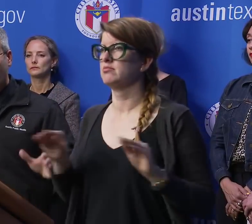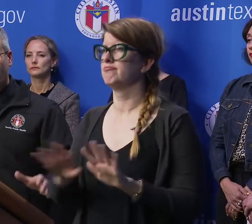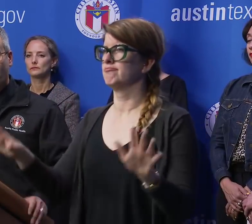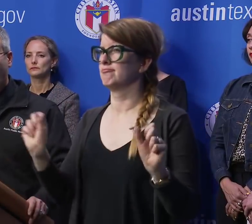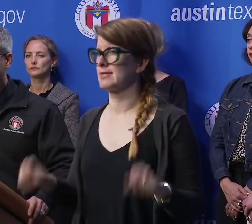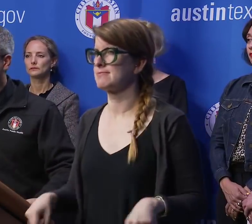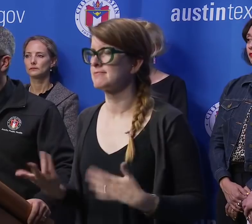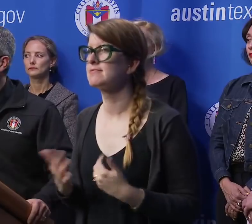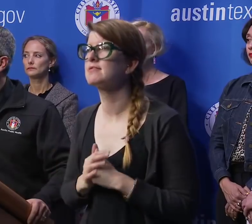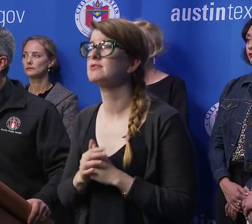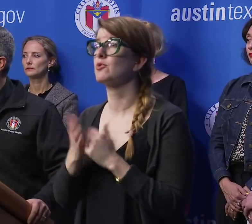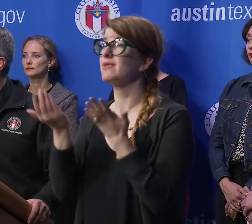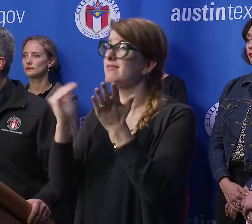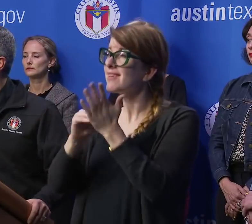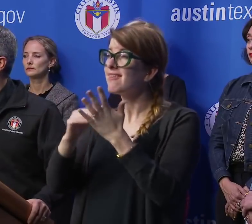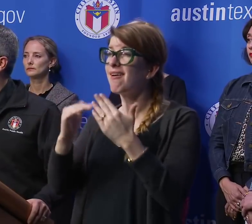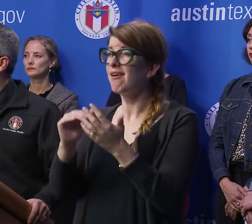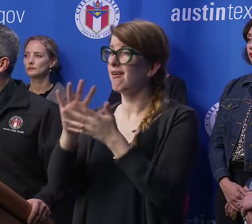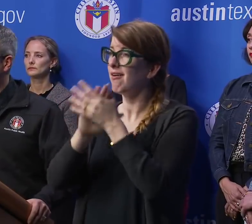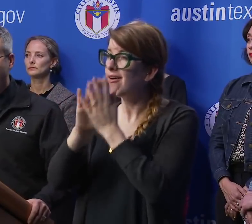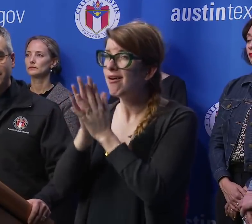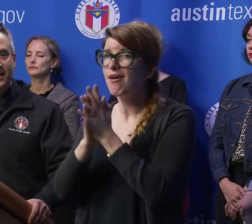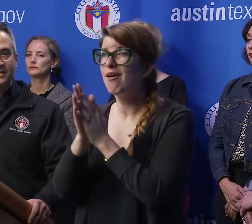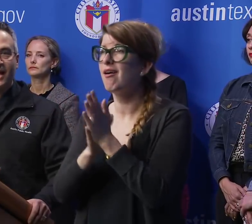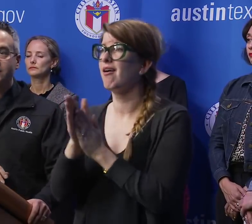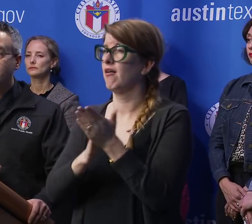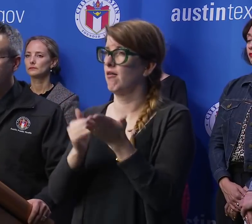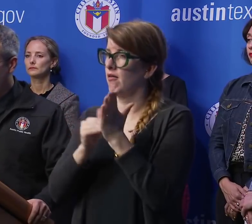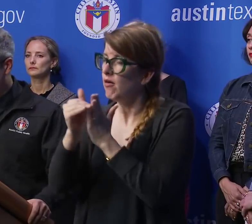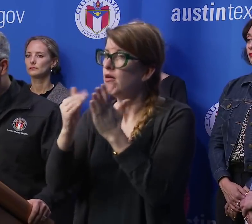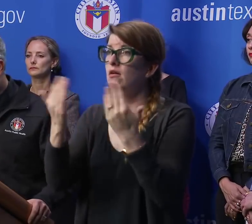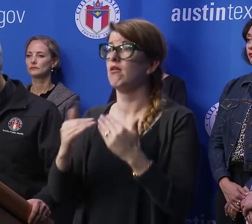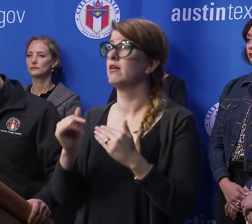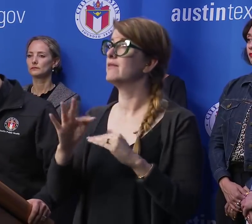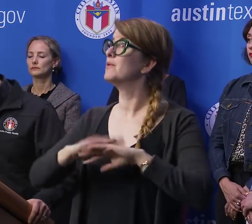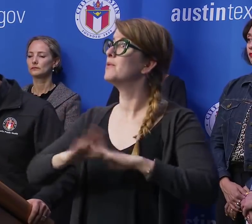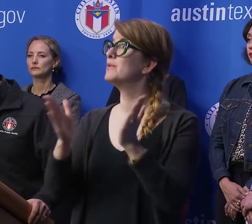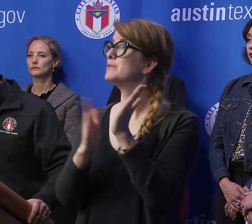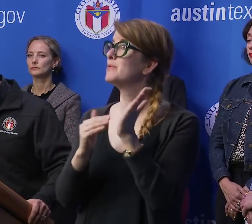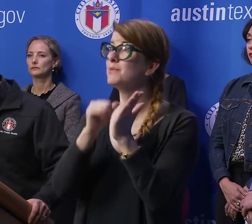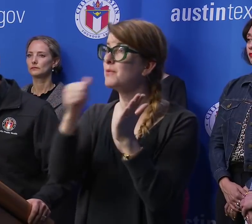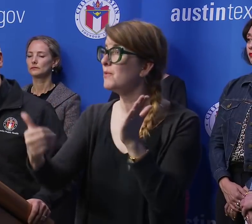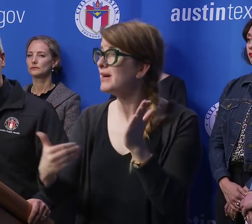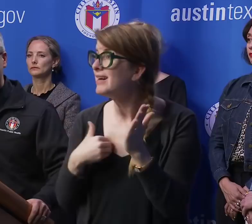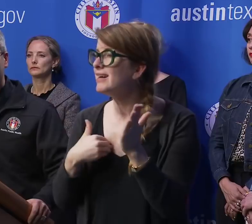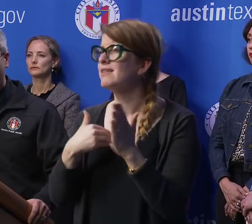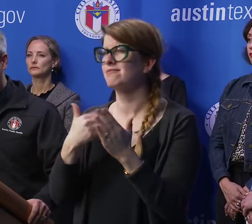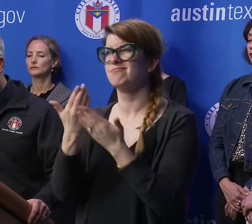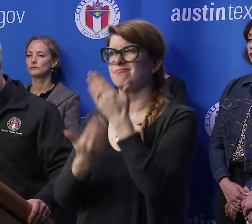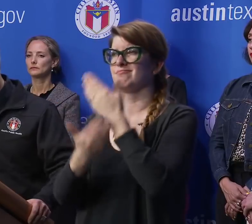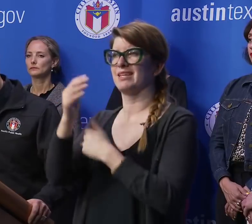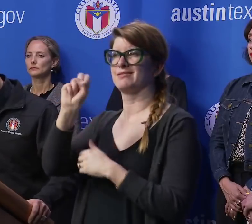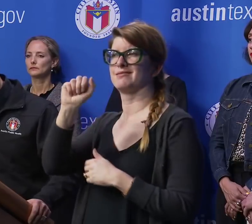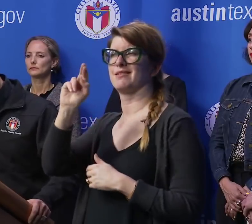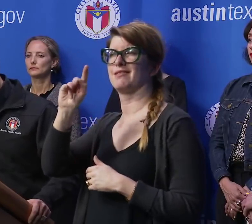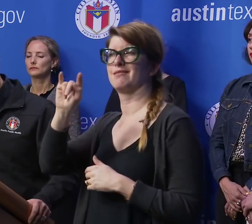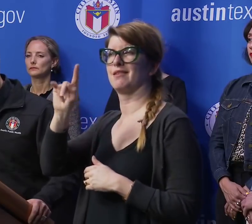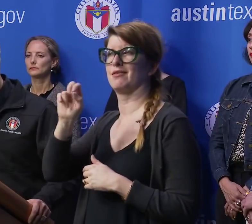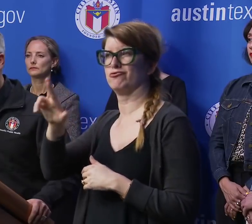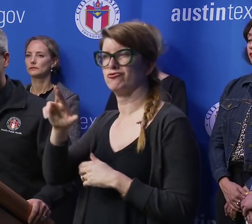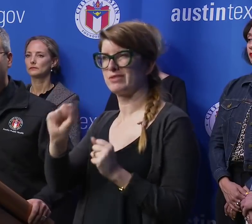wash those hands frequently. Use hand sanitizer if you don't have availability of soap and water.